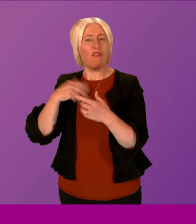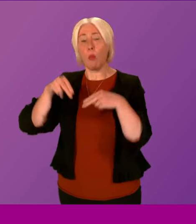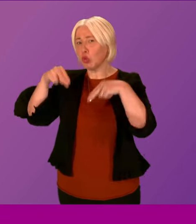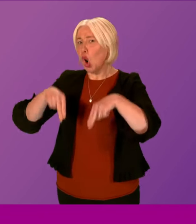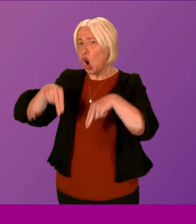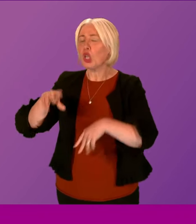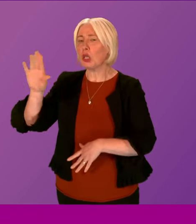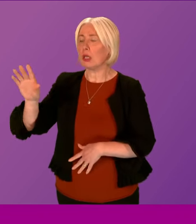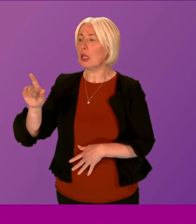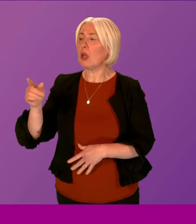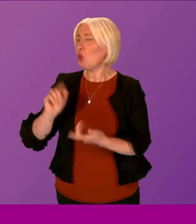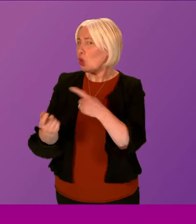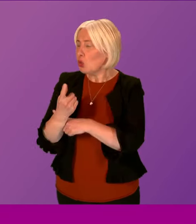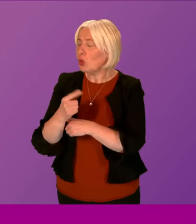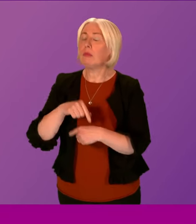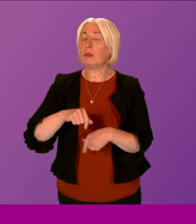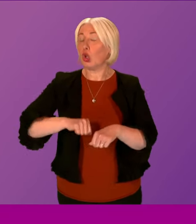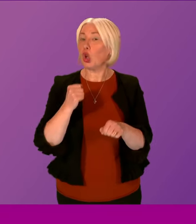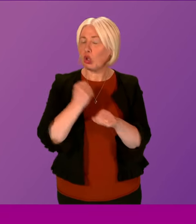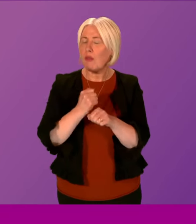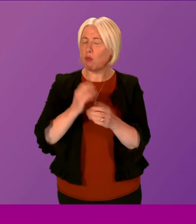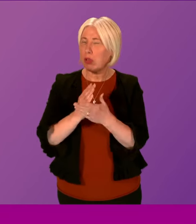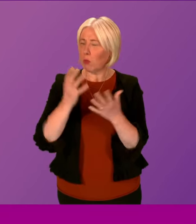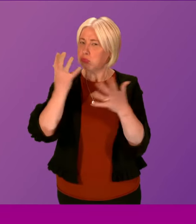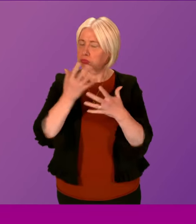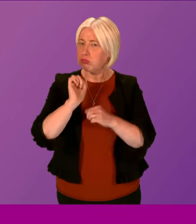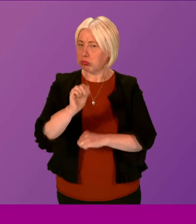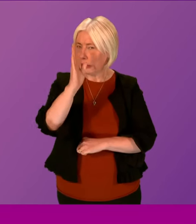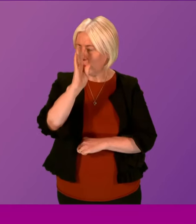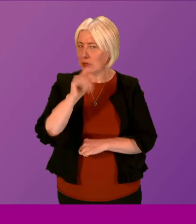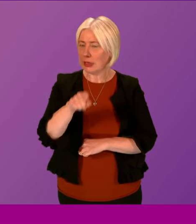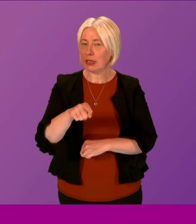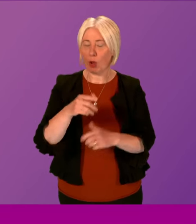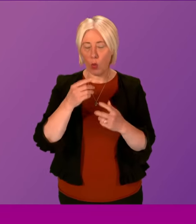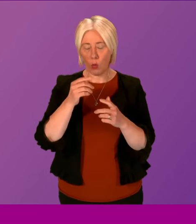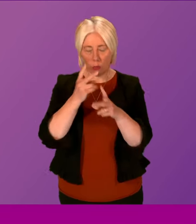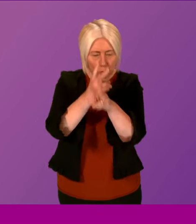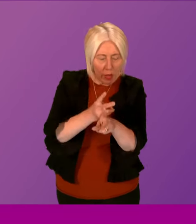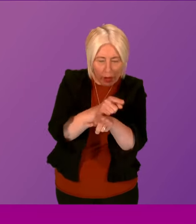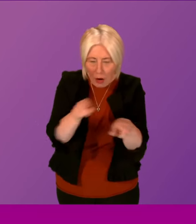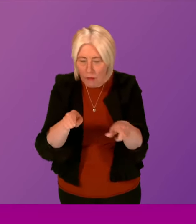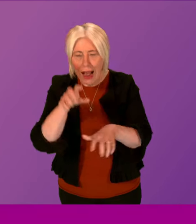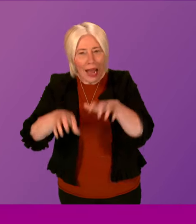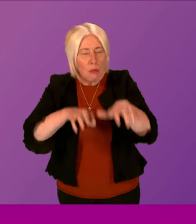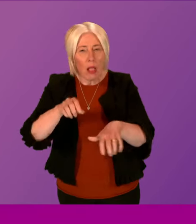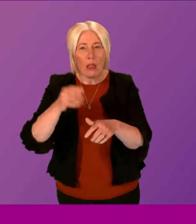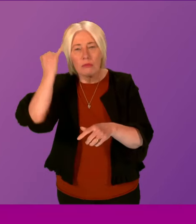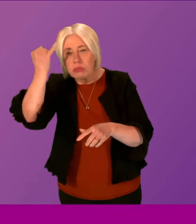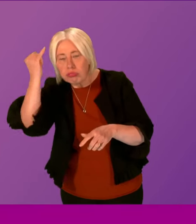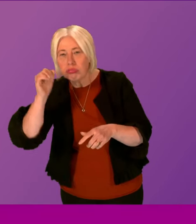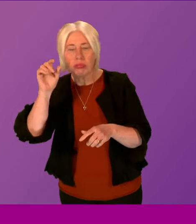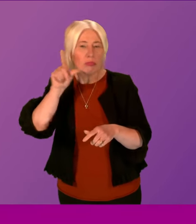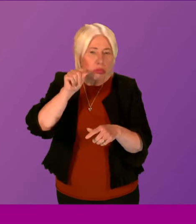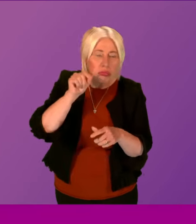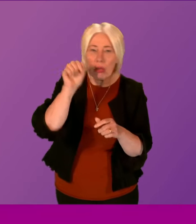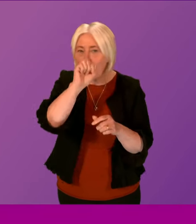unacceptable. It's something the Scottish Government does take very seriously, recognising the very serious welfare and indeed financial impacts that livestock